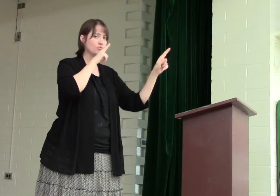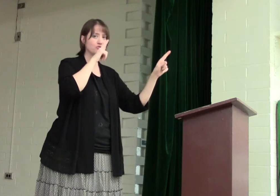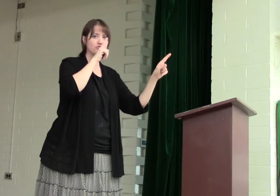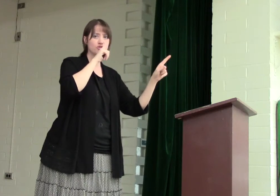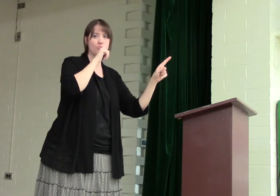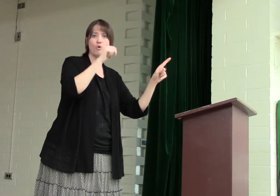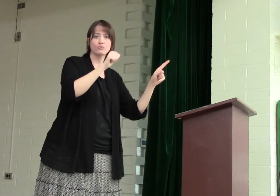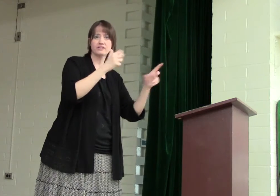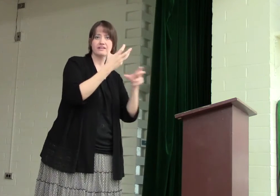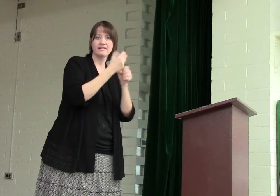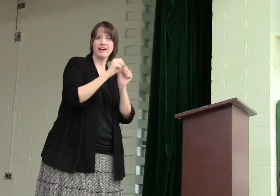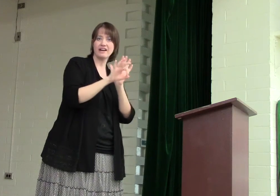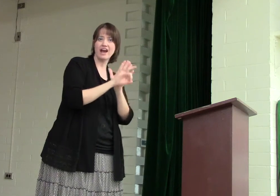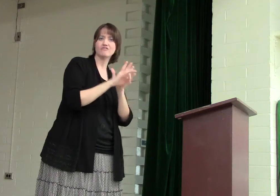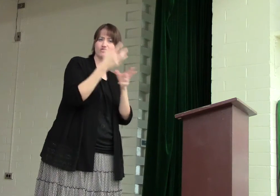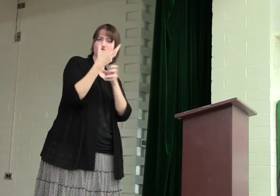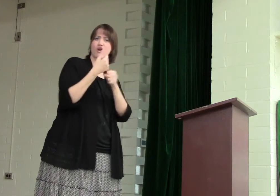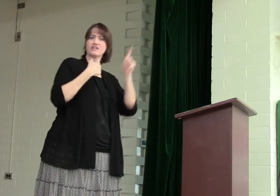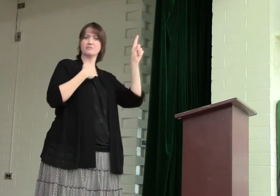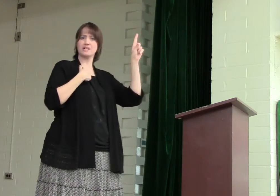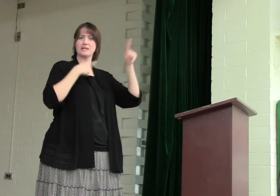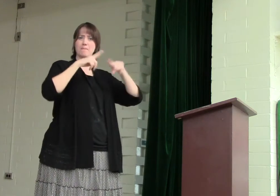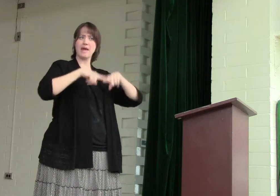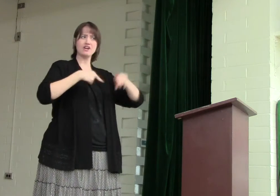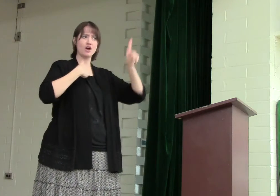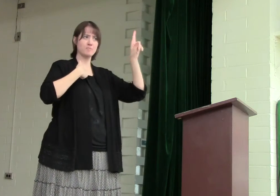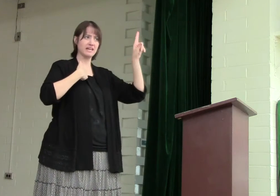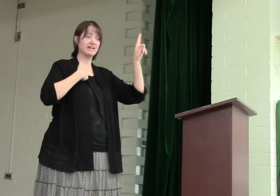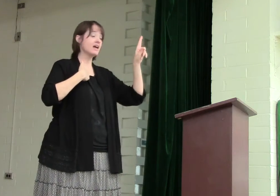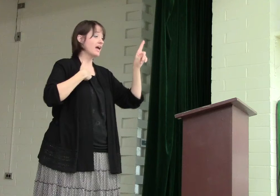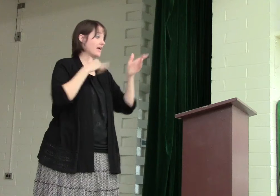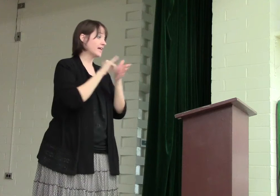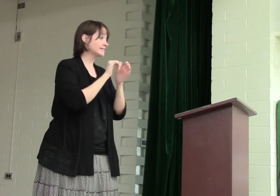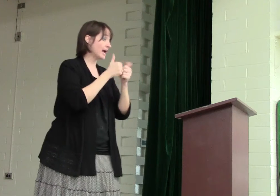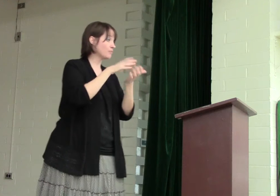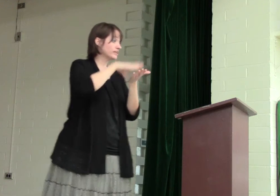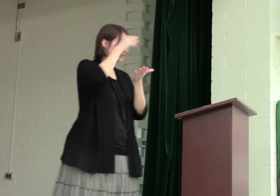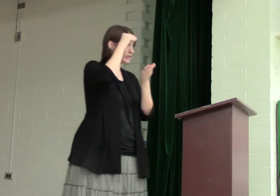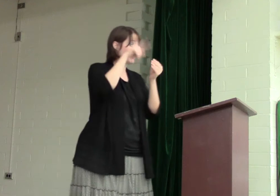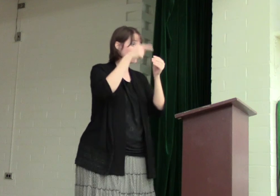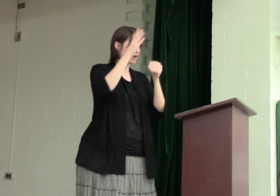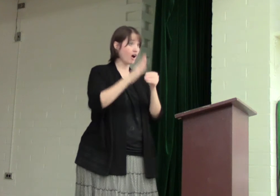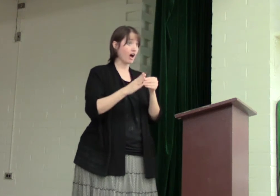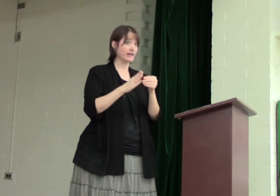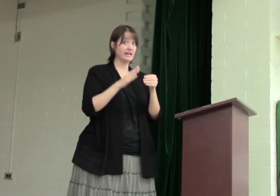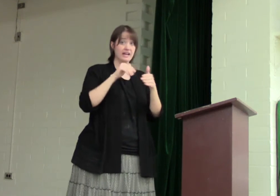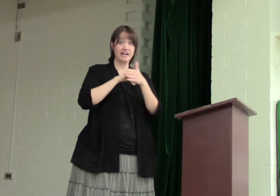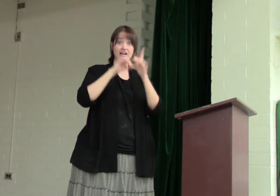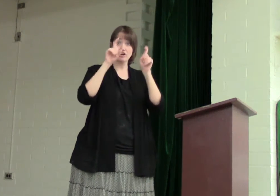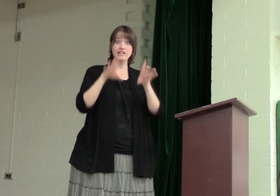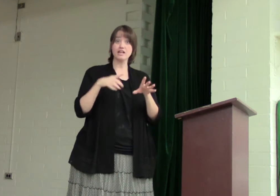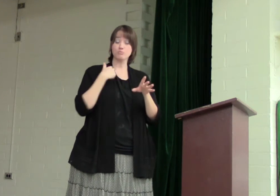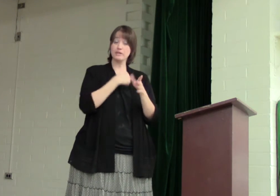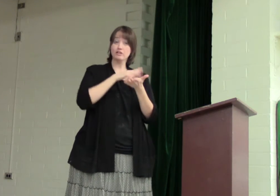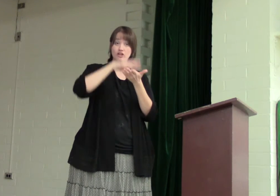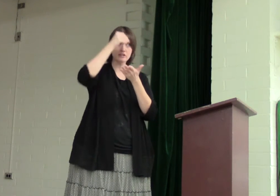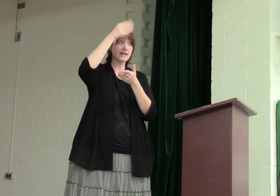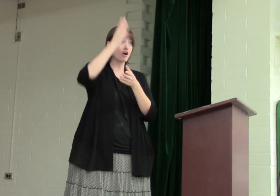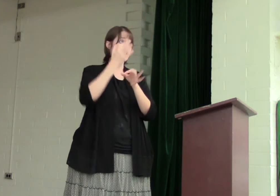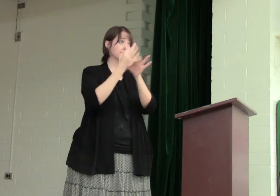You won't get an ask. Just trust me, depend on me. And that's how we learn about God in our test. We learn that God is